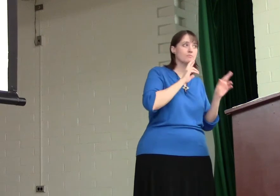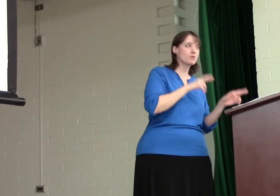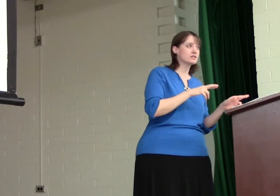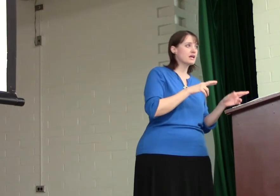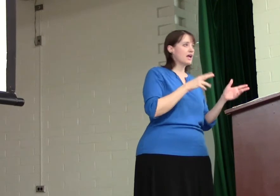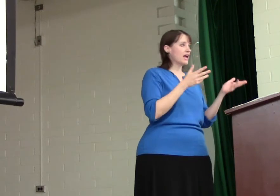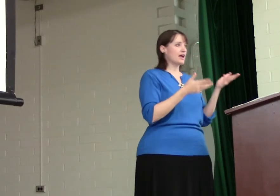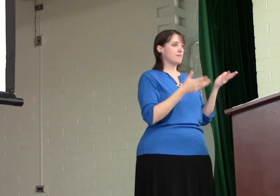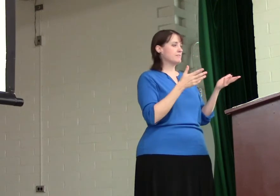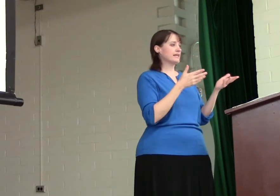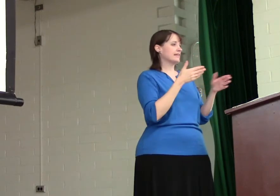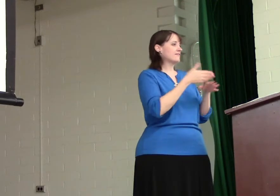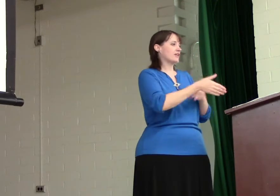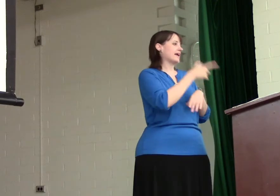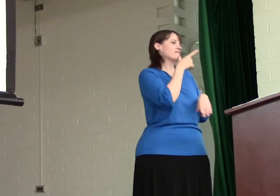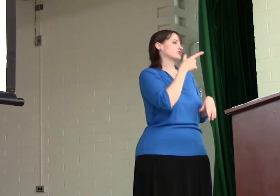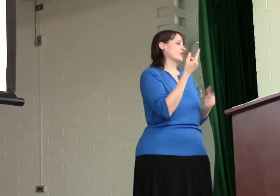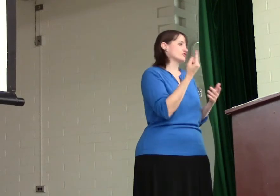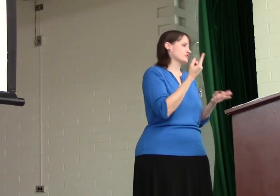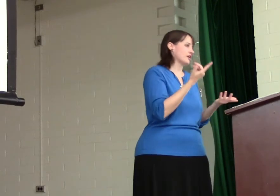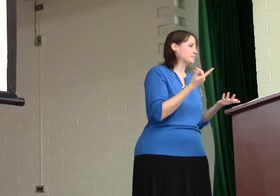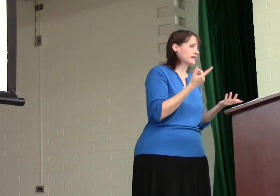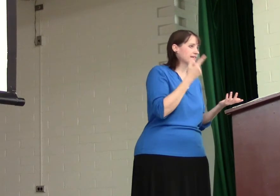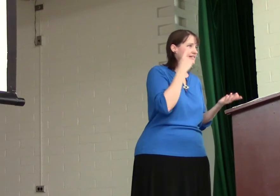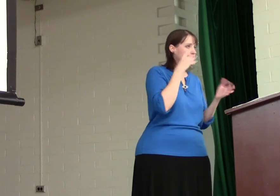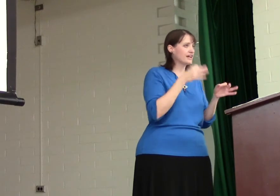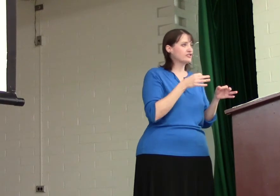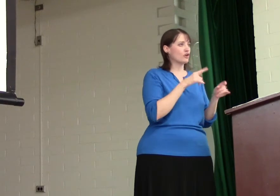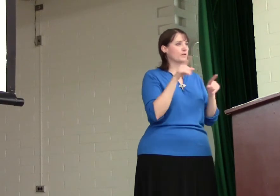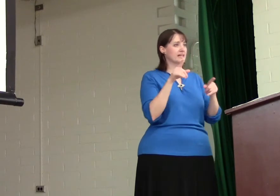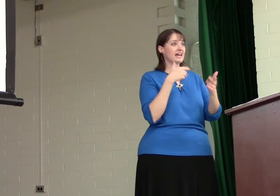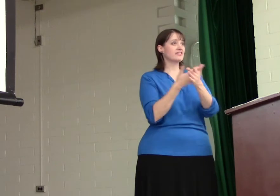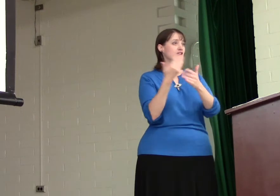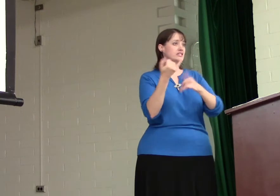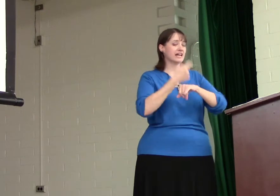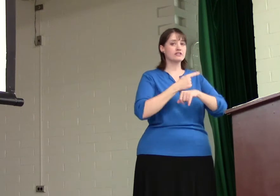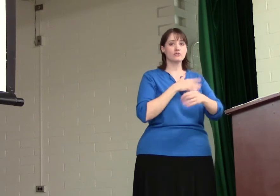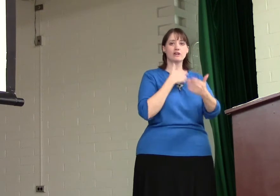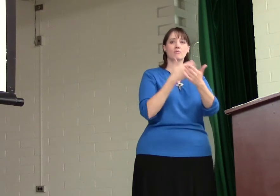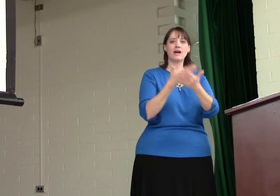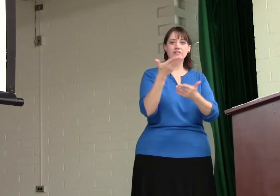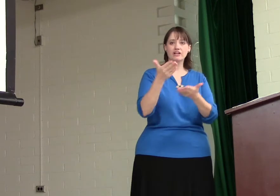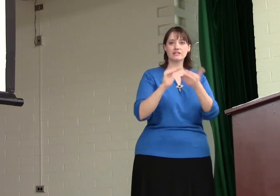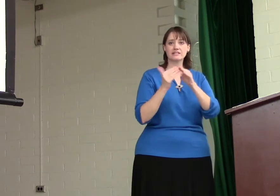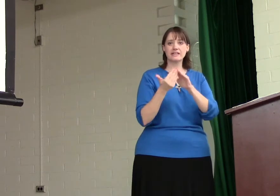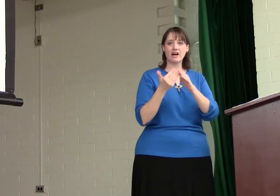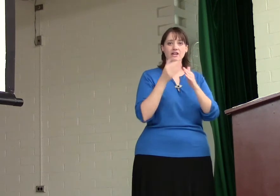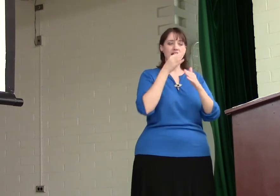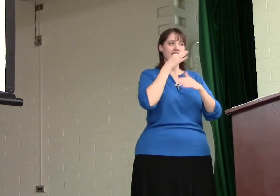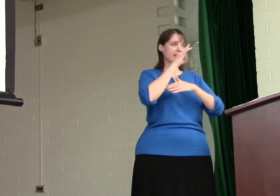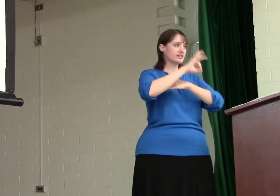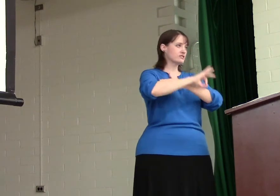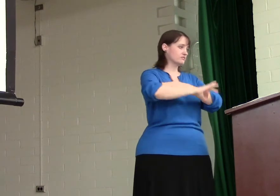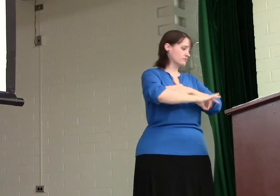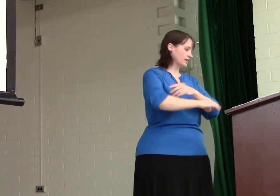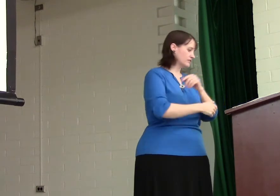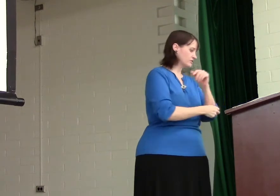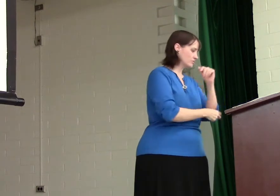reports. And maybe they left, like, after lunch or something. And they decided, you know, we can get there today. So, they're arriving there in this town, and it's soon